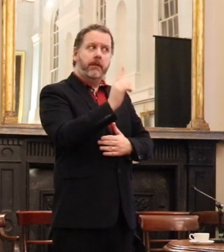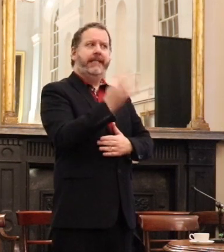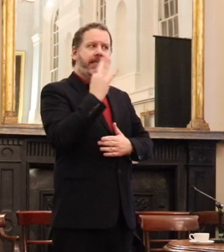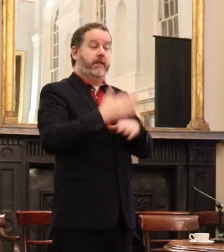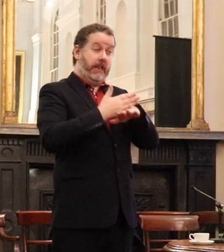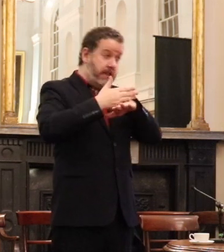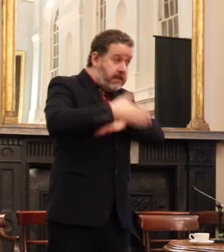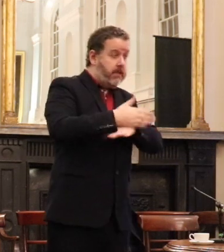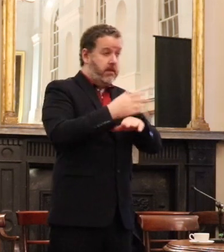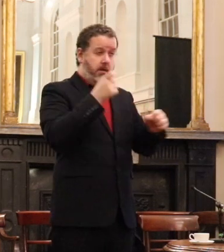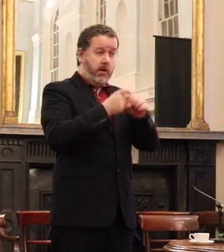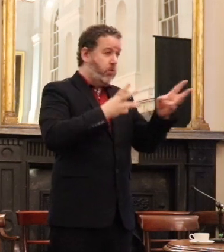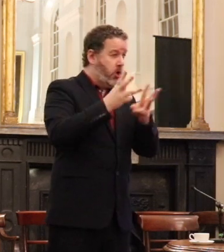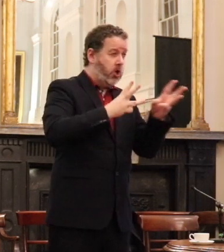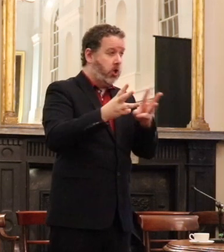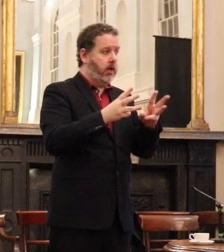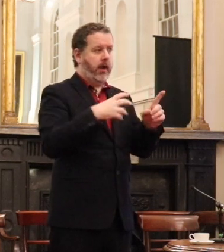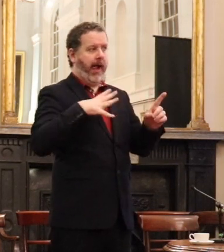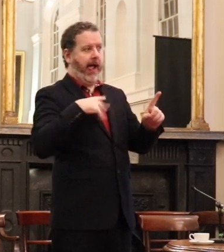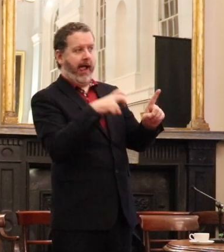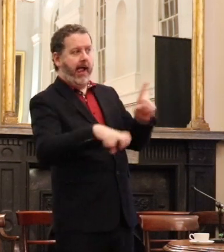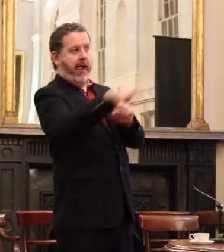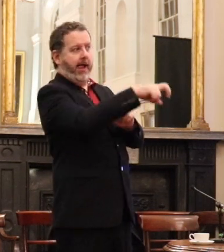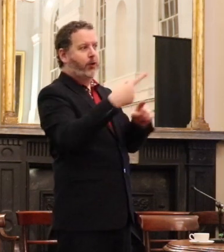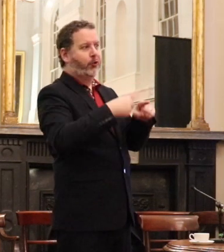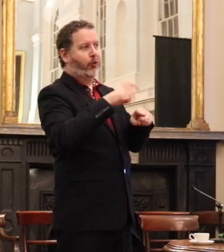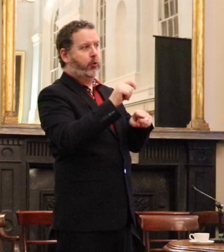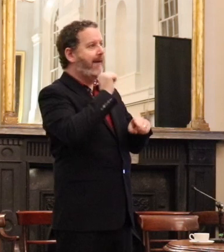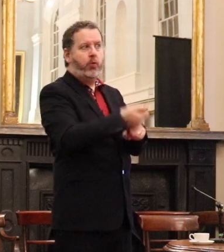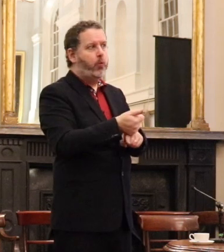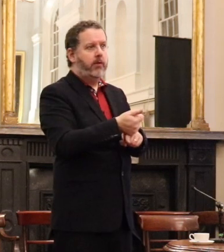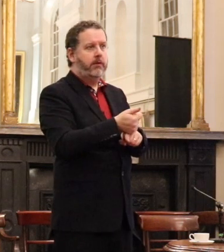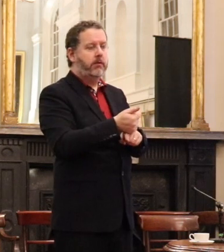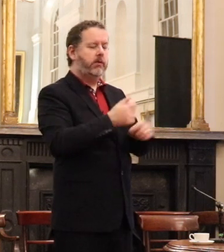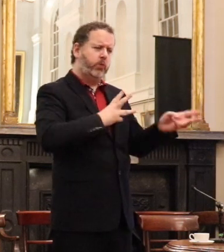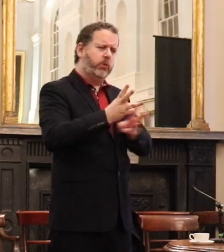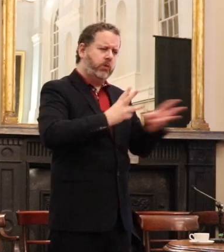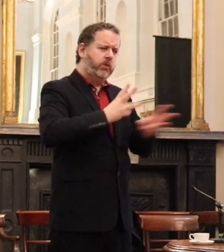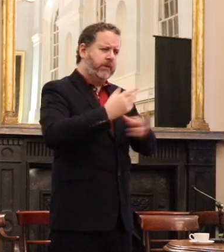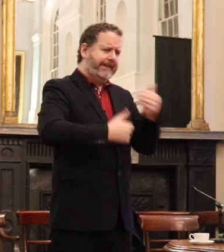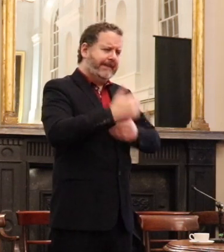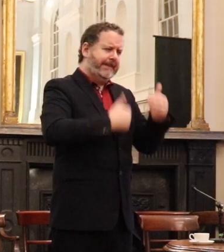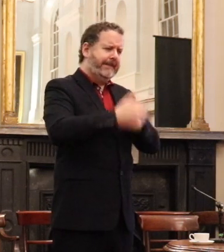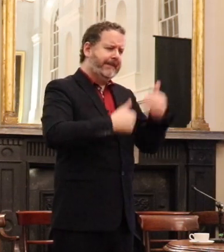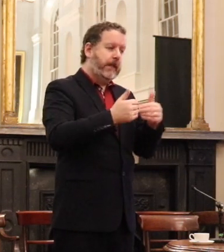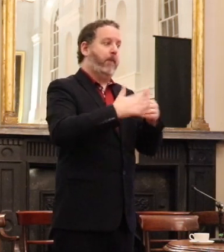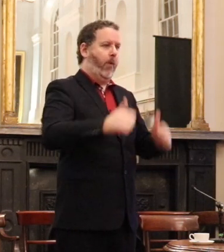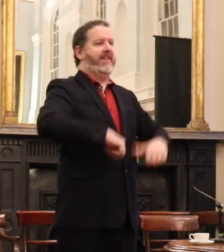and you understand there are no shortcuts in life, it's going to be a lot more effective.